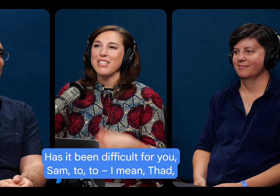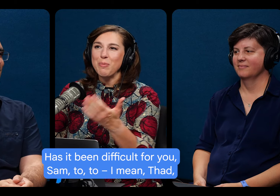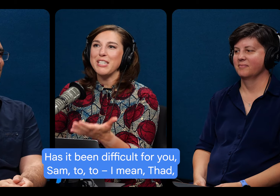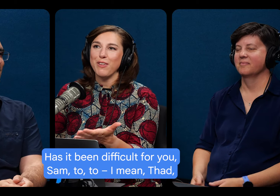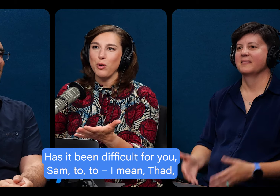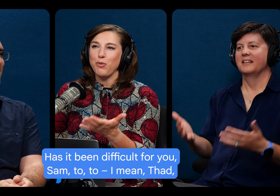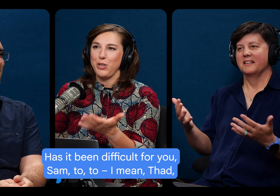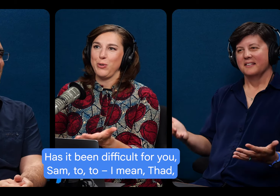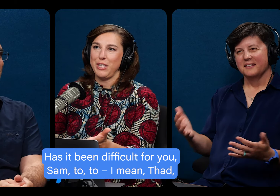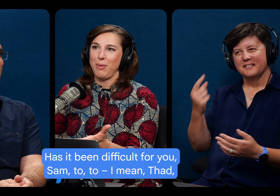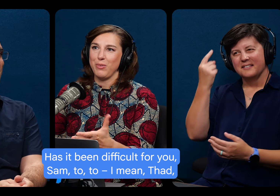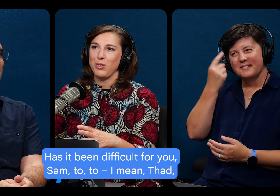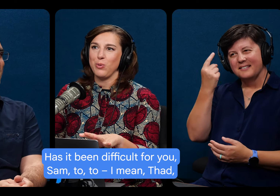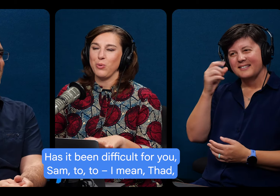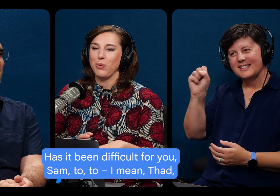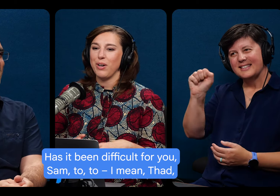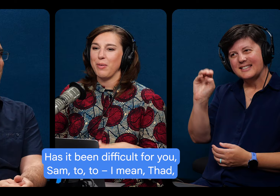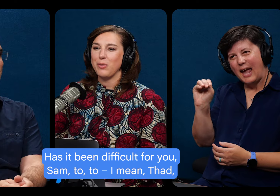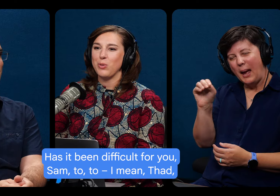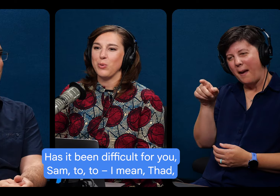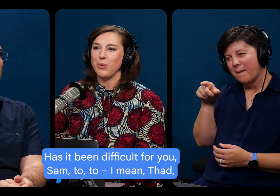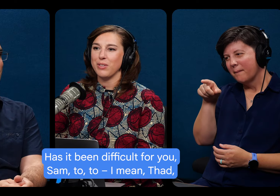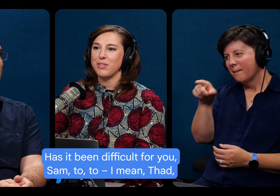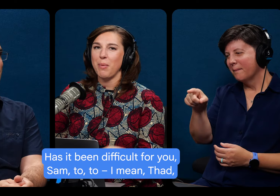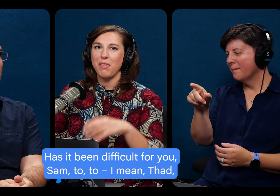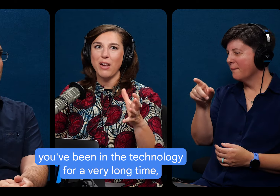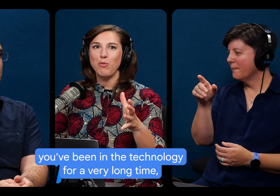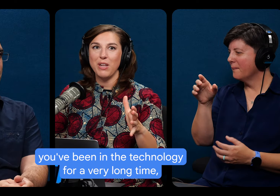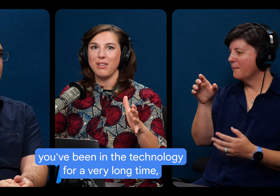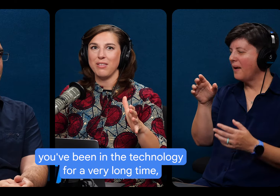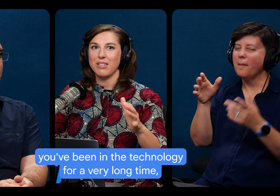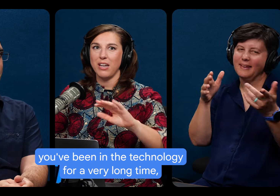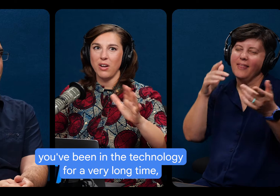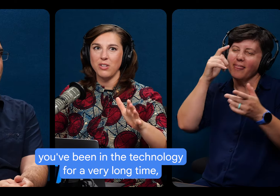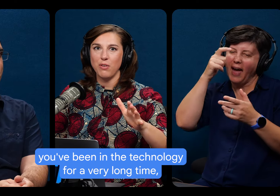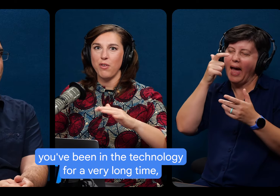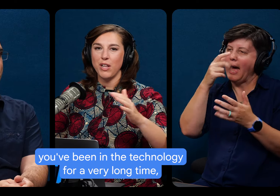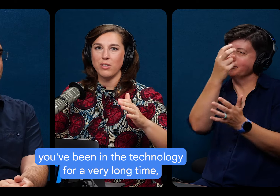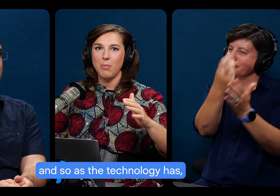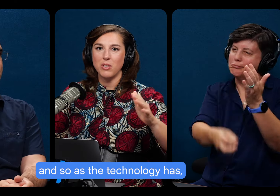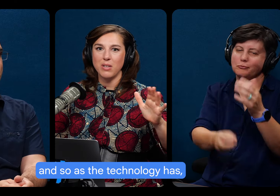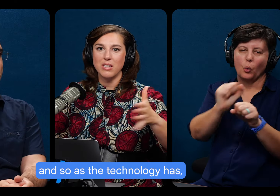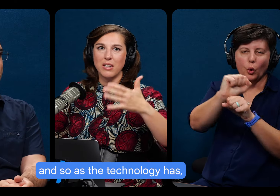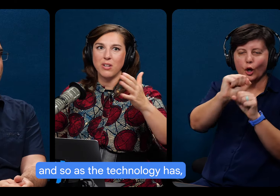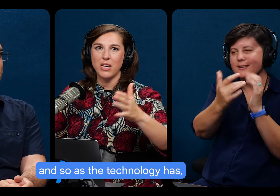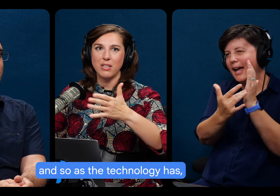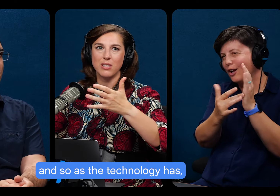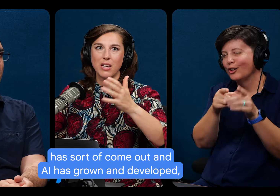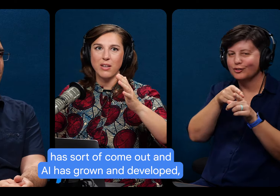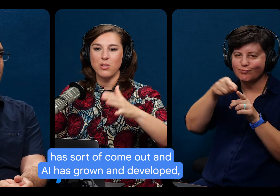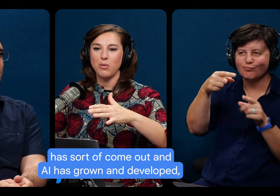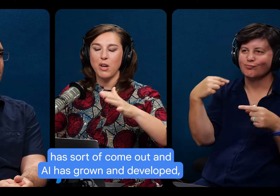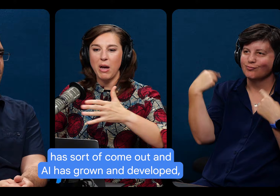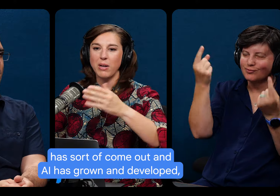Has it been difficult for you, Sam, to, to, I mean, that you've been in the technology for a very long time. And so as the technology has,